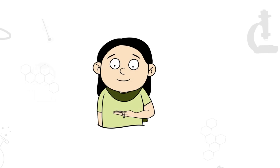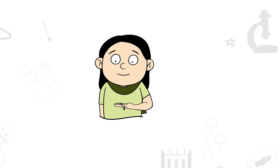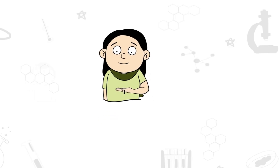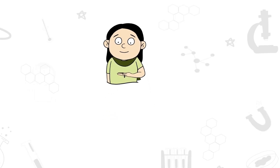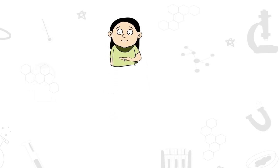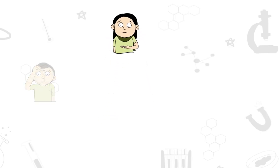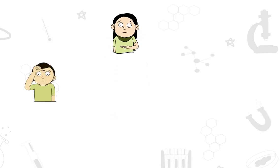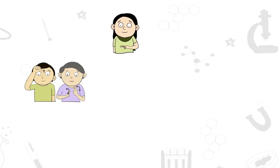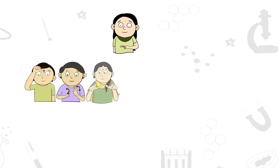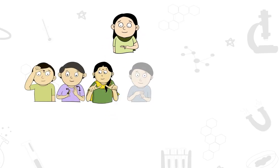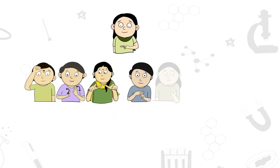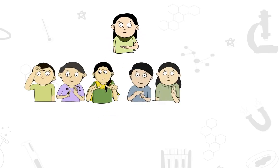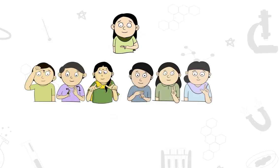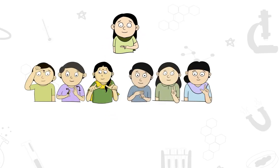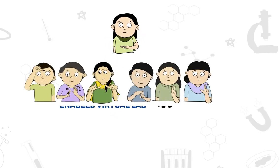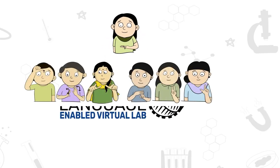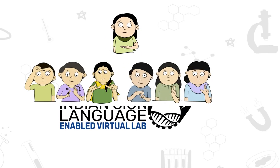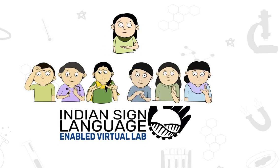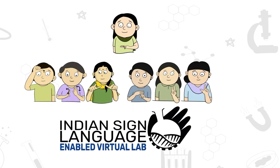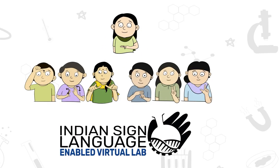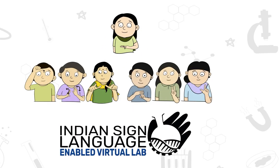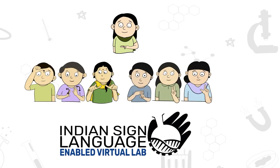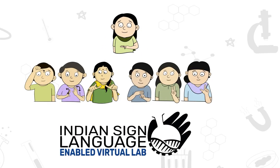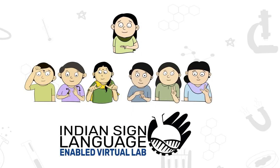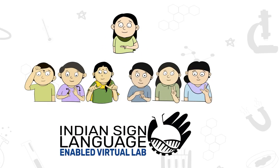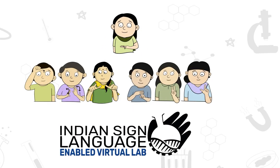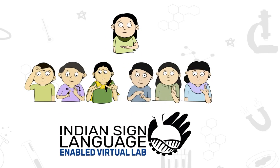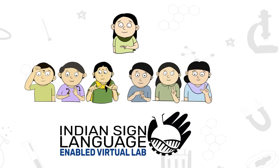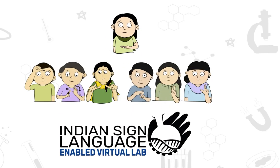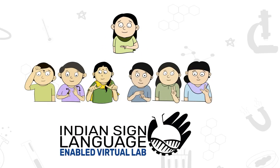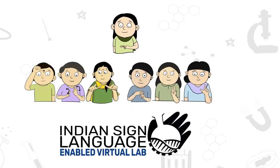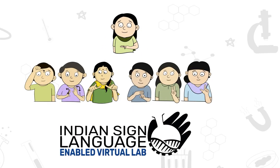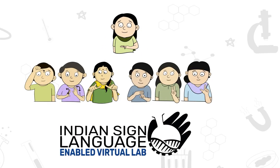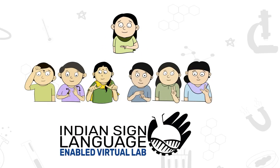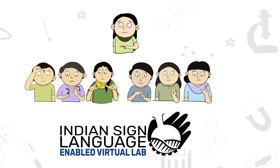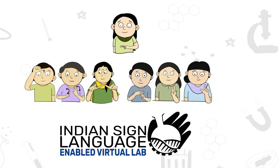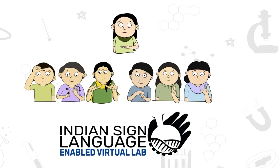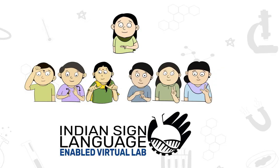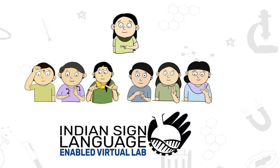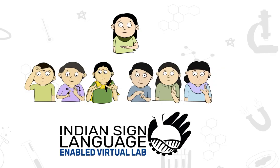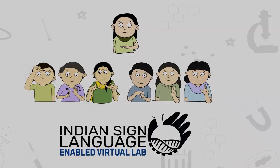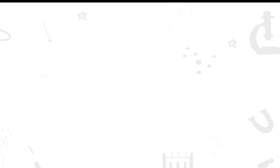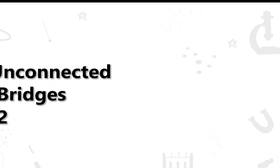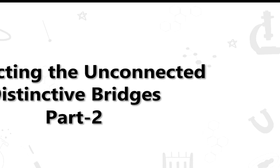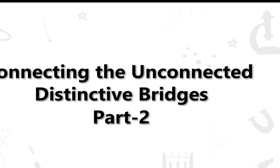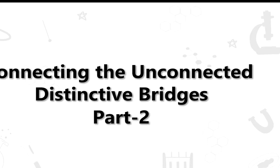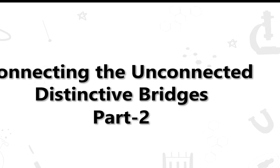Welcome to ISL Enabled, Virtual Lab of CSIR.